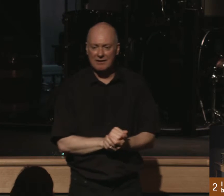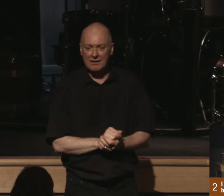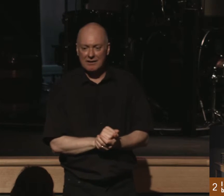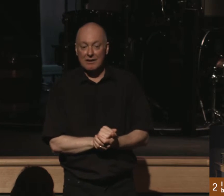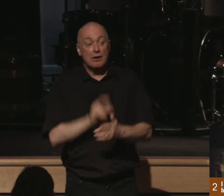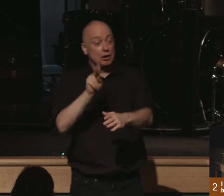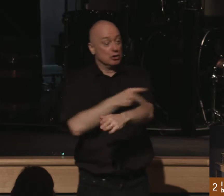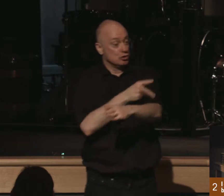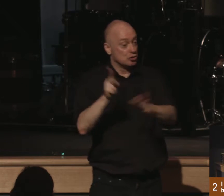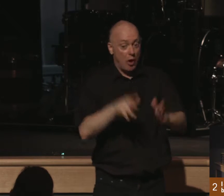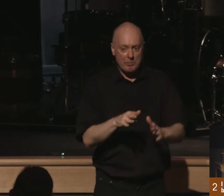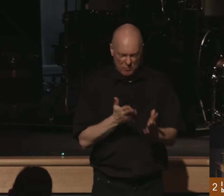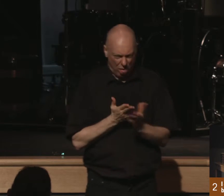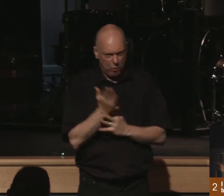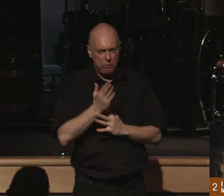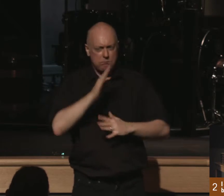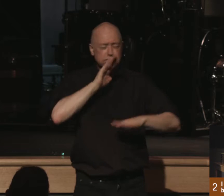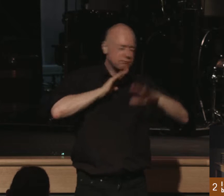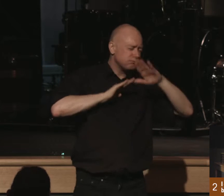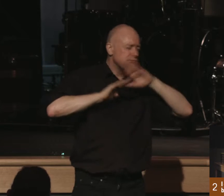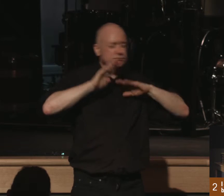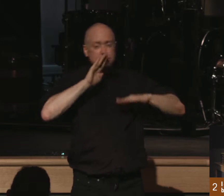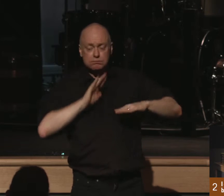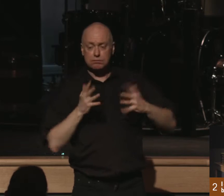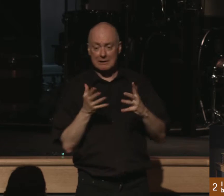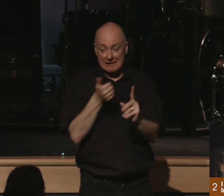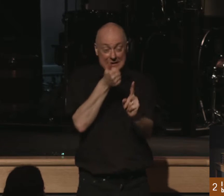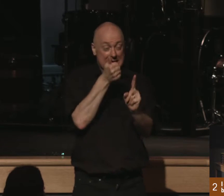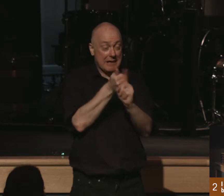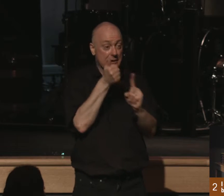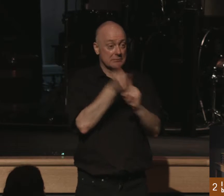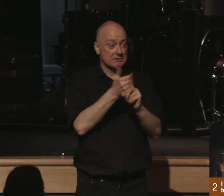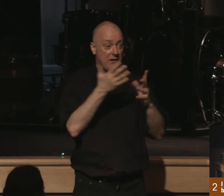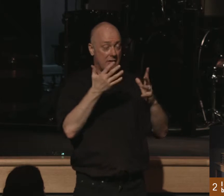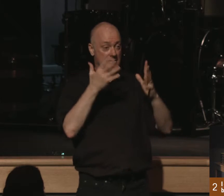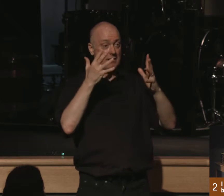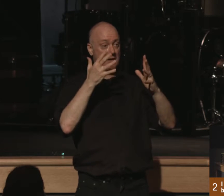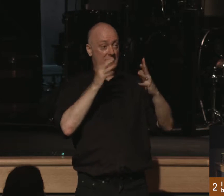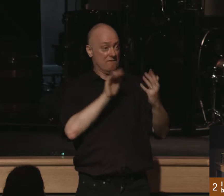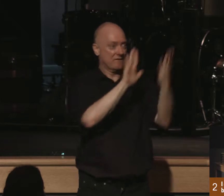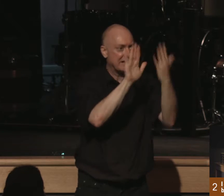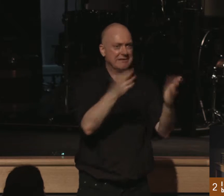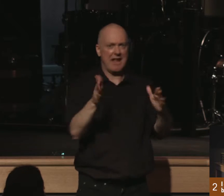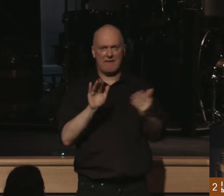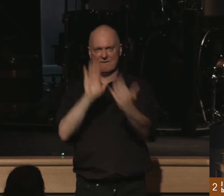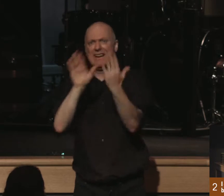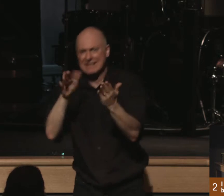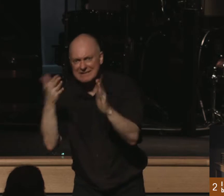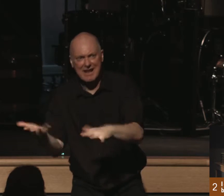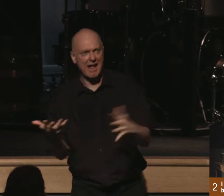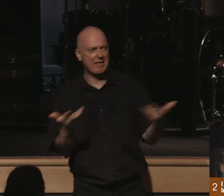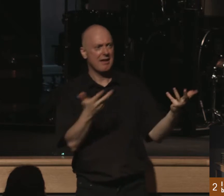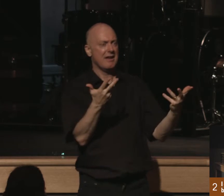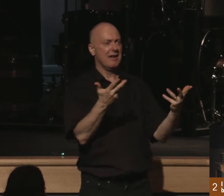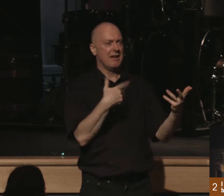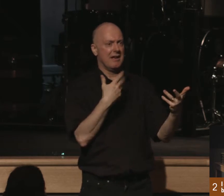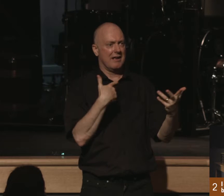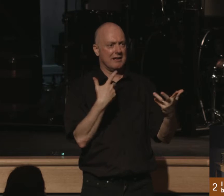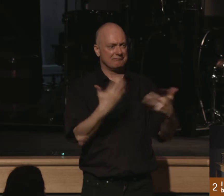gone through a lot. Verse three, look down with me at the text. The snares of death encompassed me. The pangs of Sheol laid hold